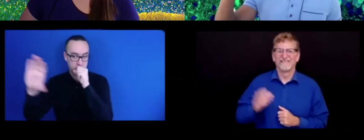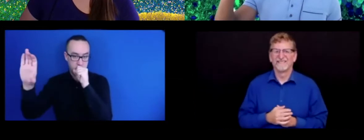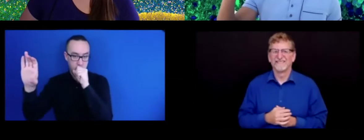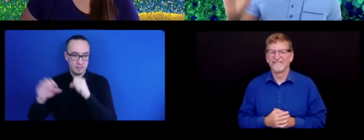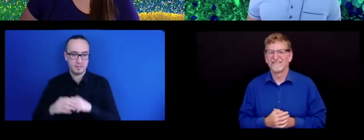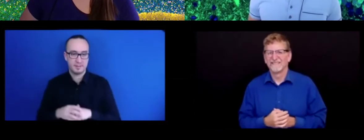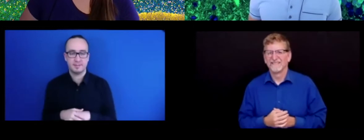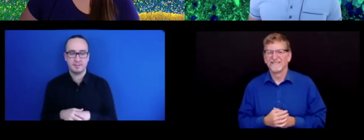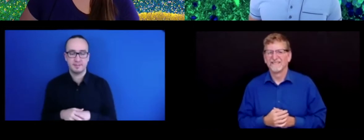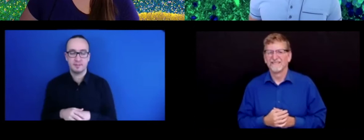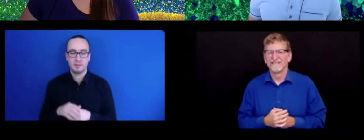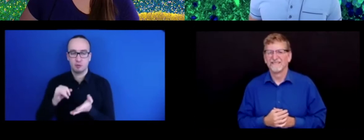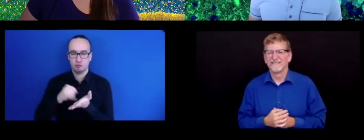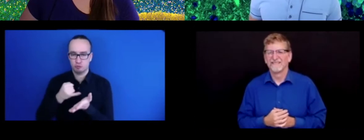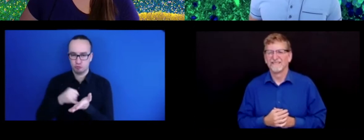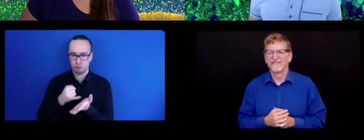Jelly.